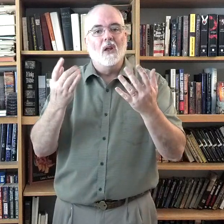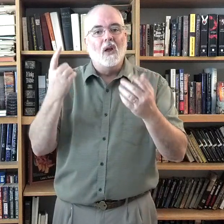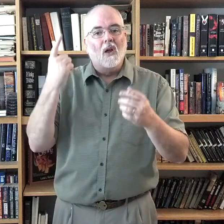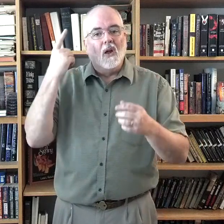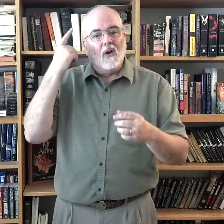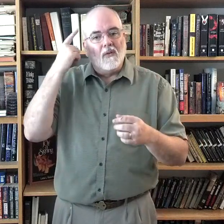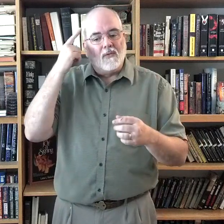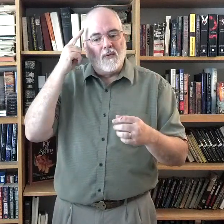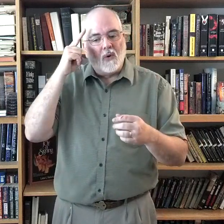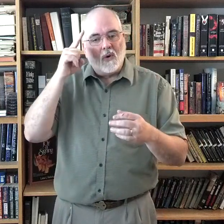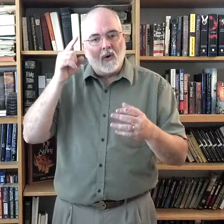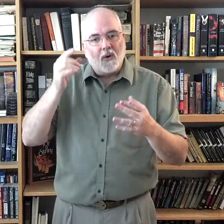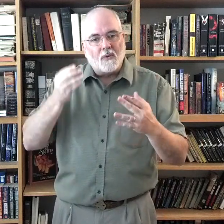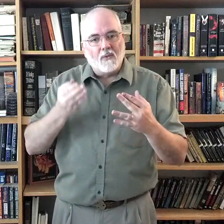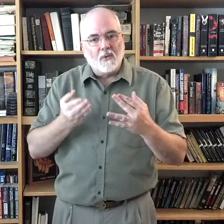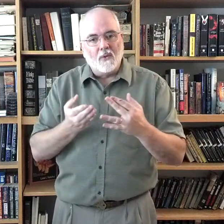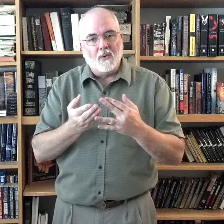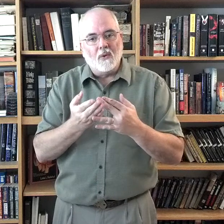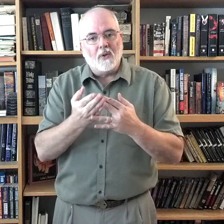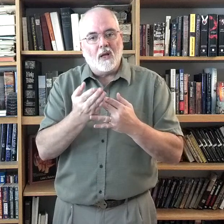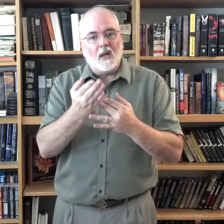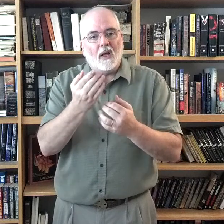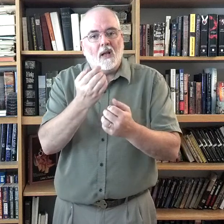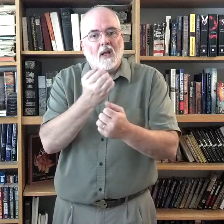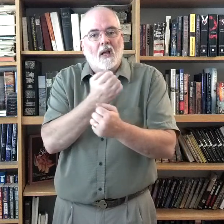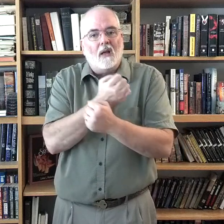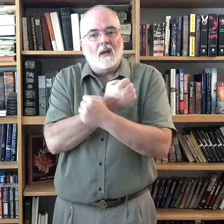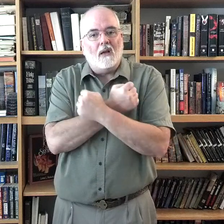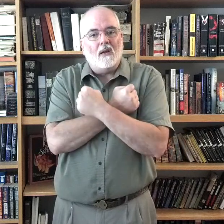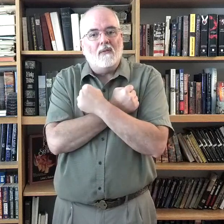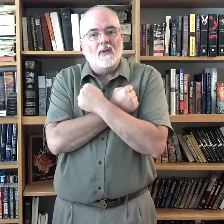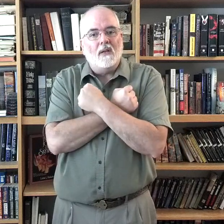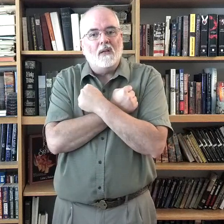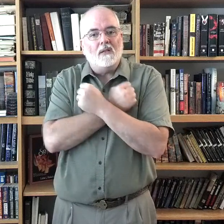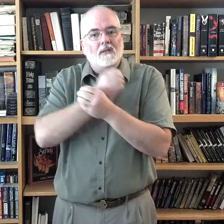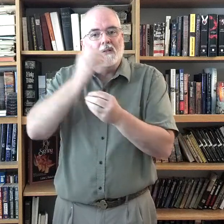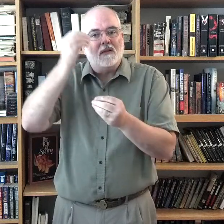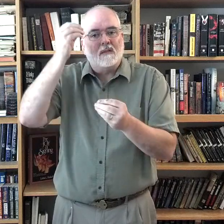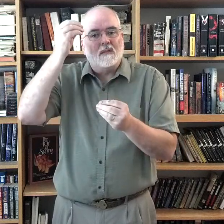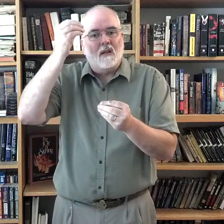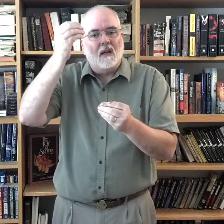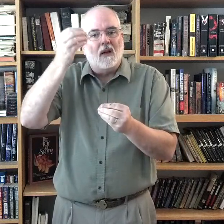For through the loving Son,